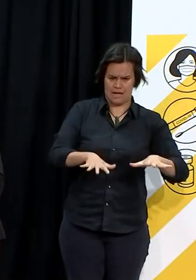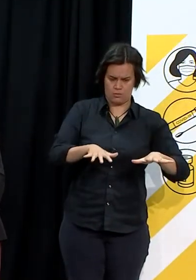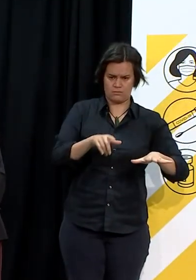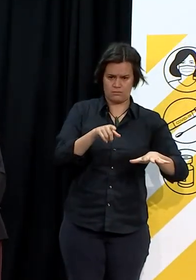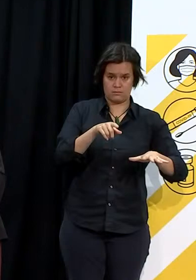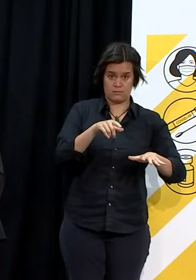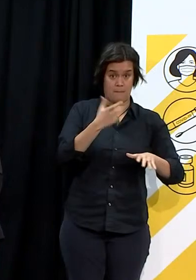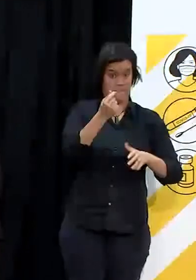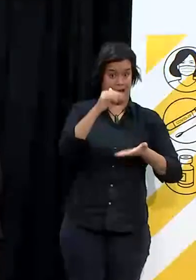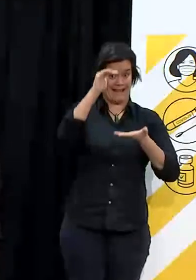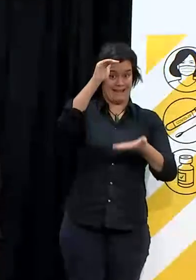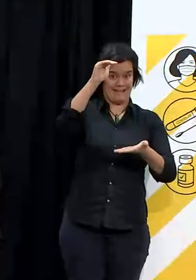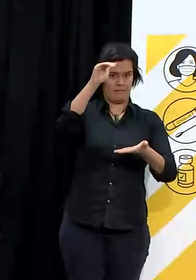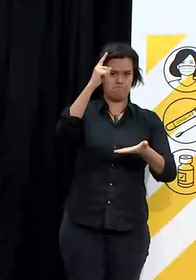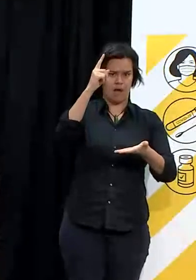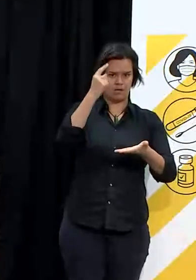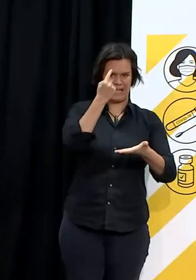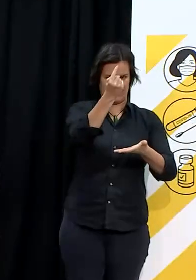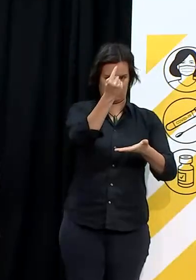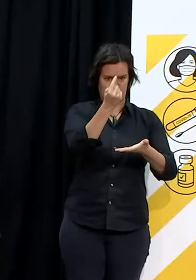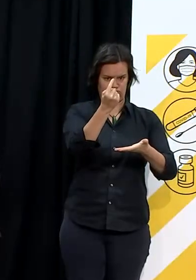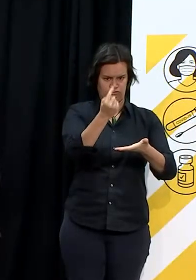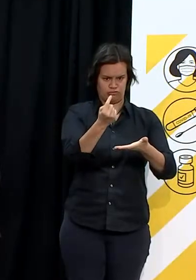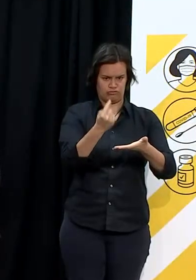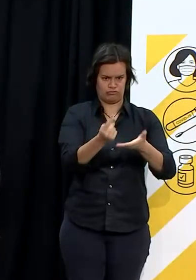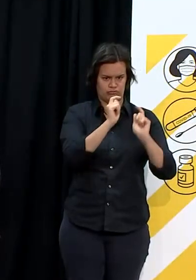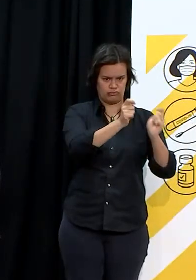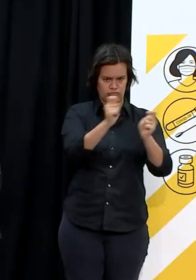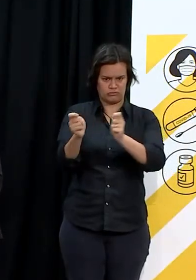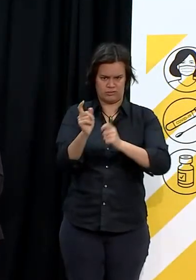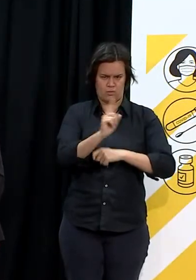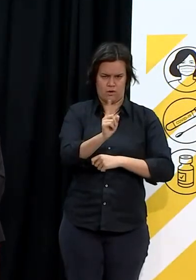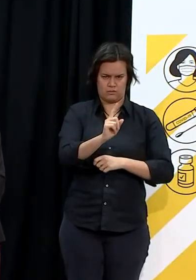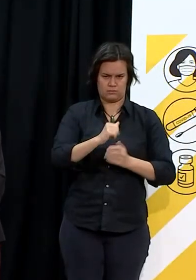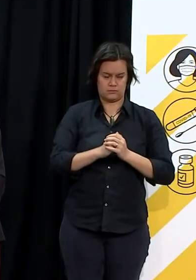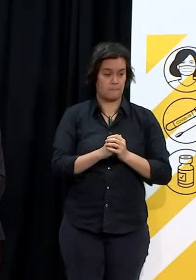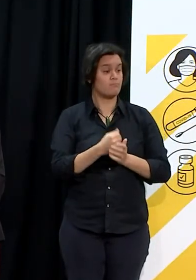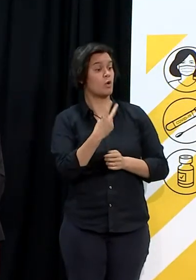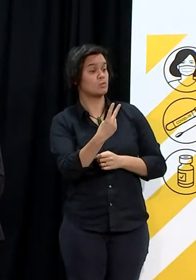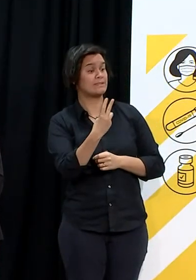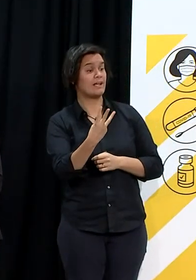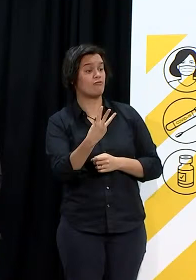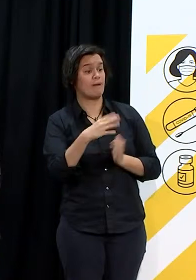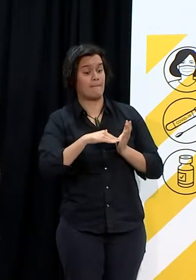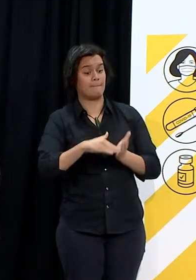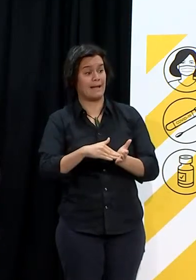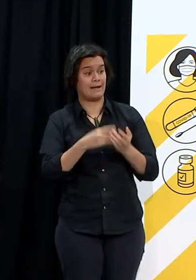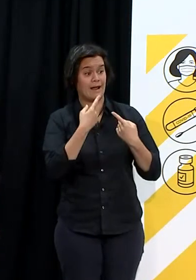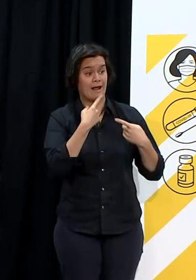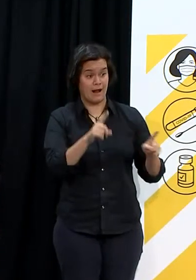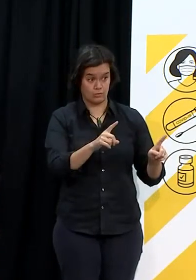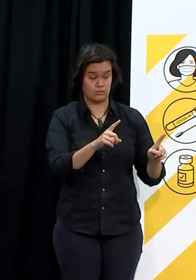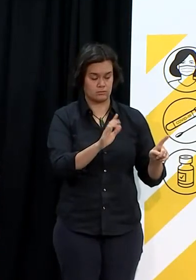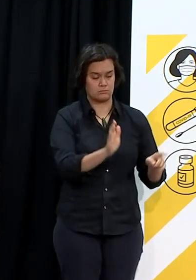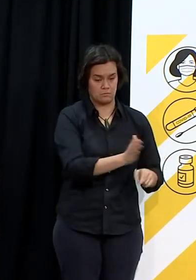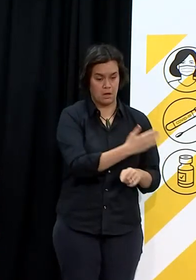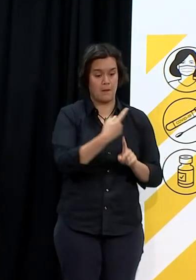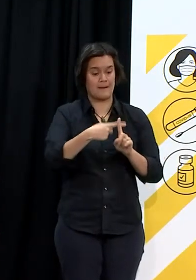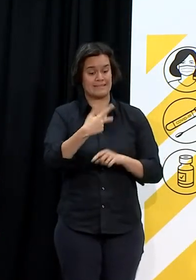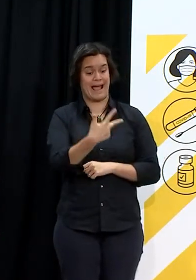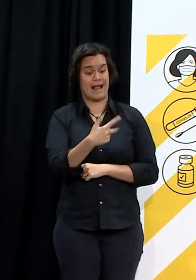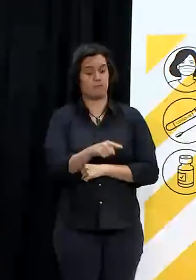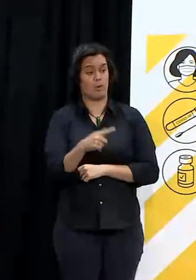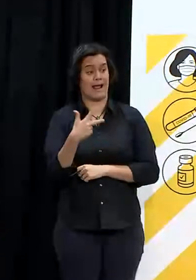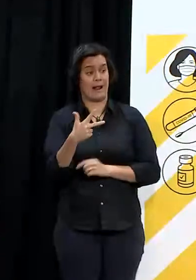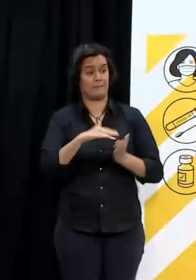How is that going to be broken down? So, of the $23 million announced today, I've already mentioned $8.8 million will be